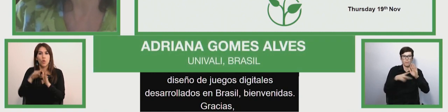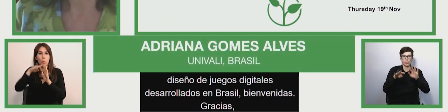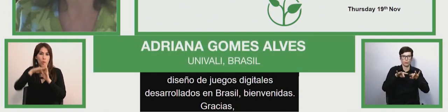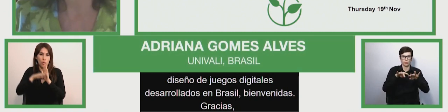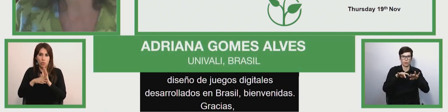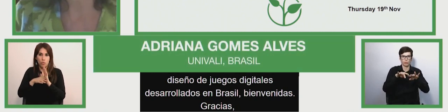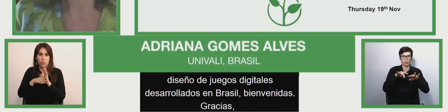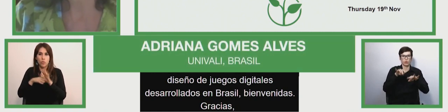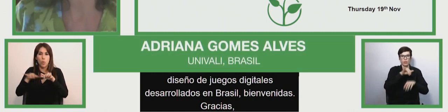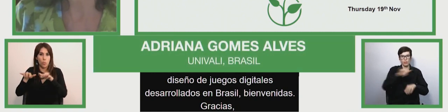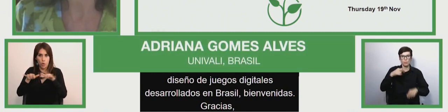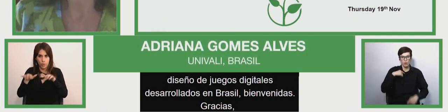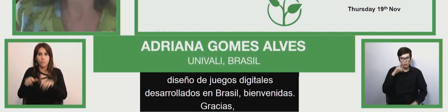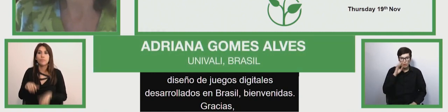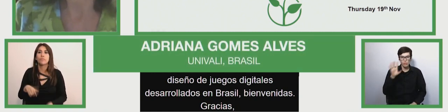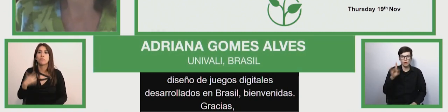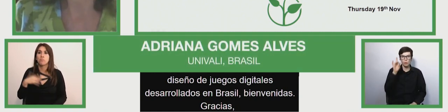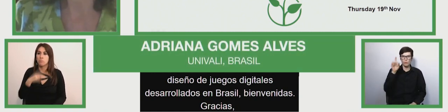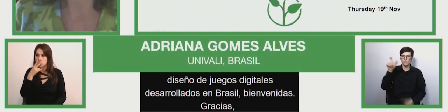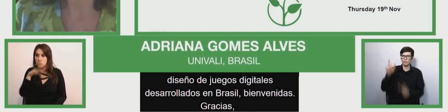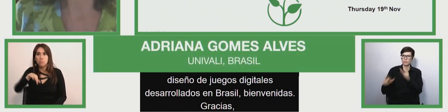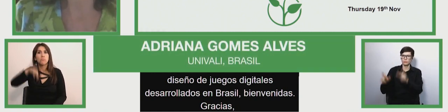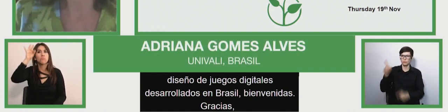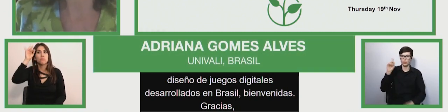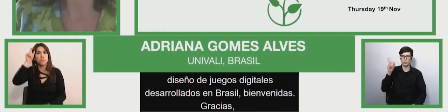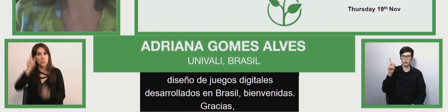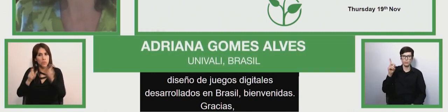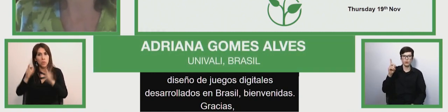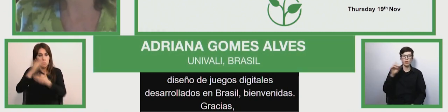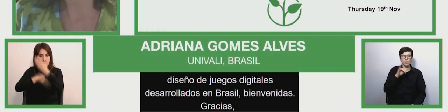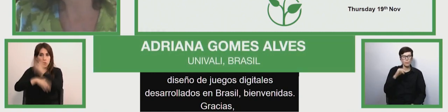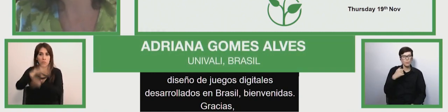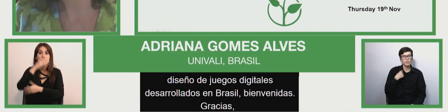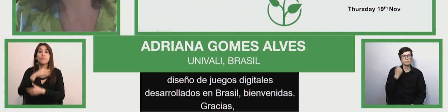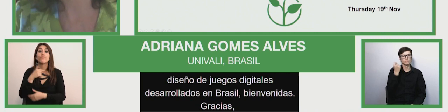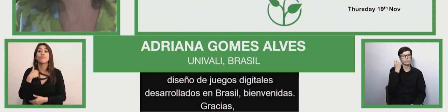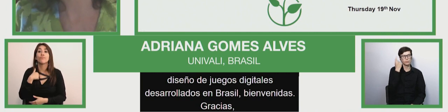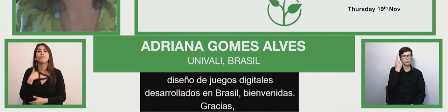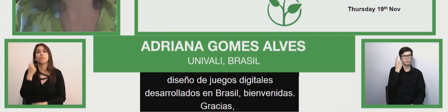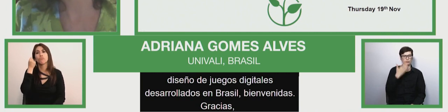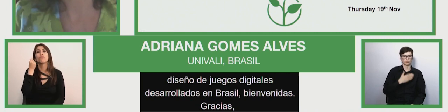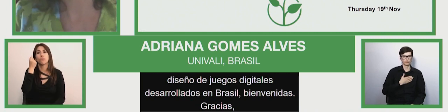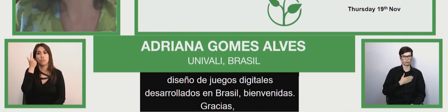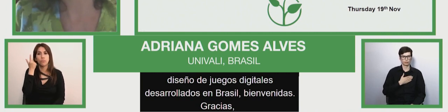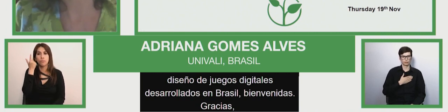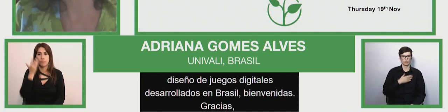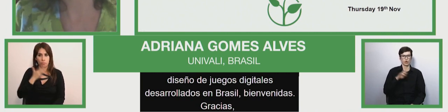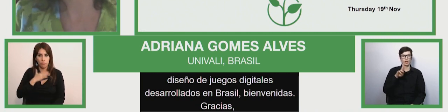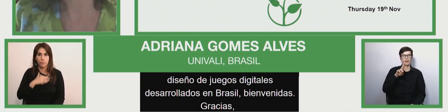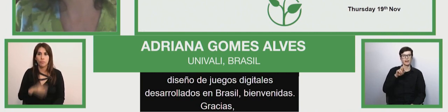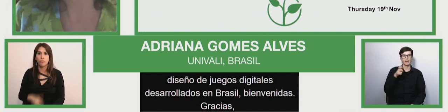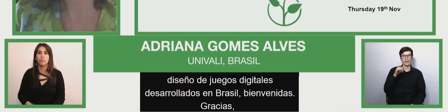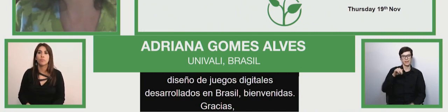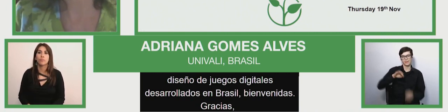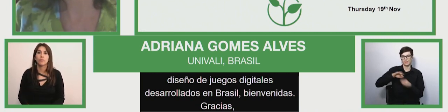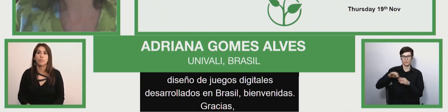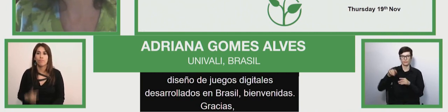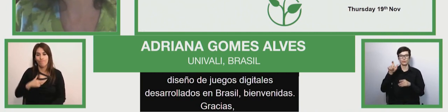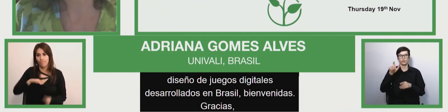software developer when i discovered the power of techniques on education to people with disability